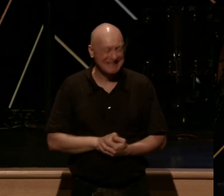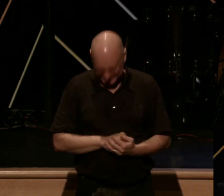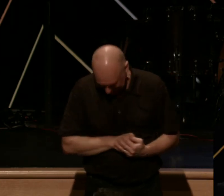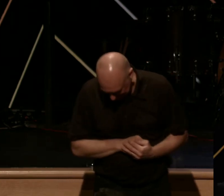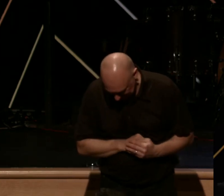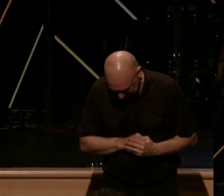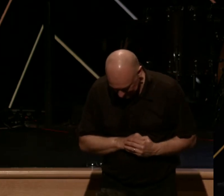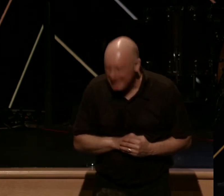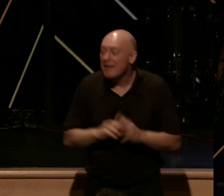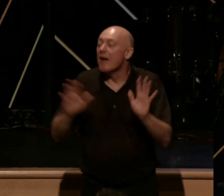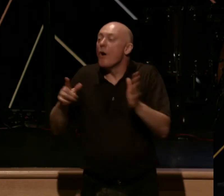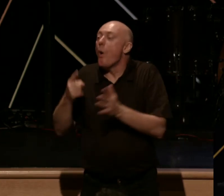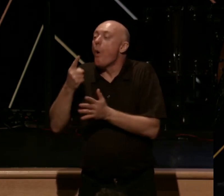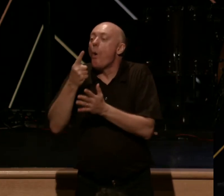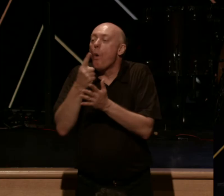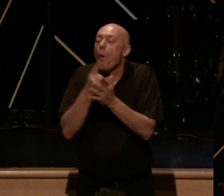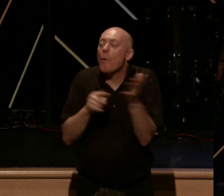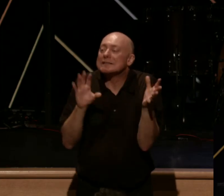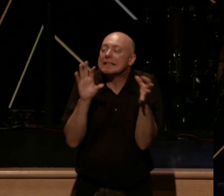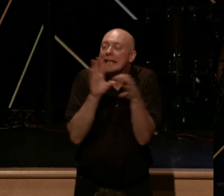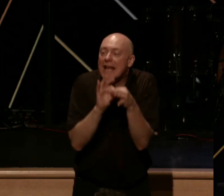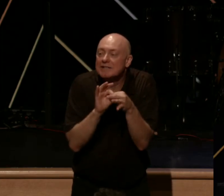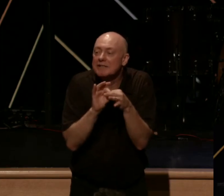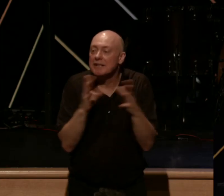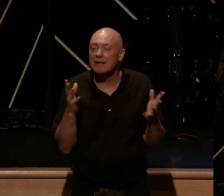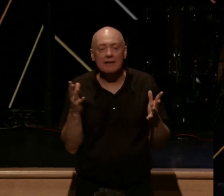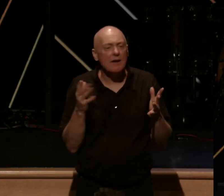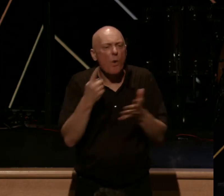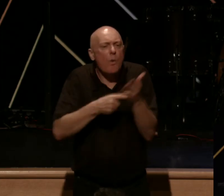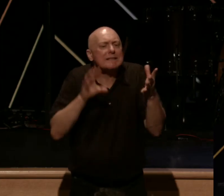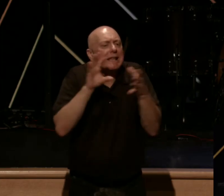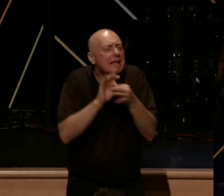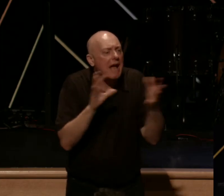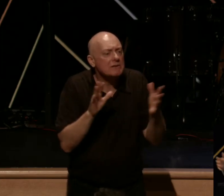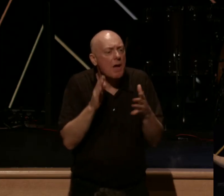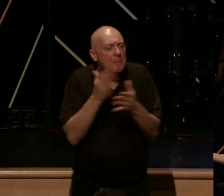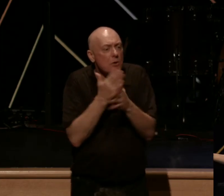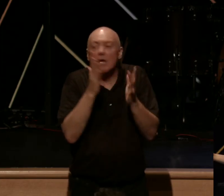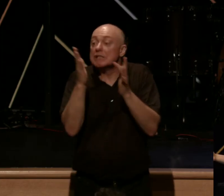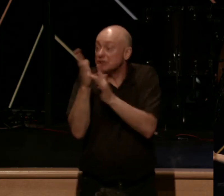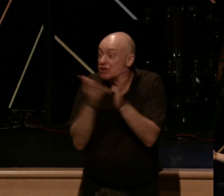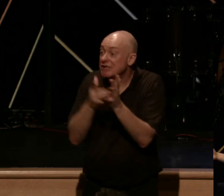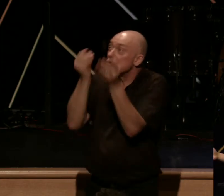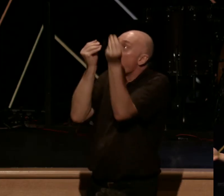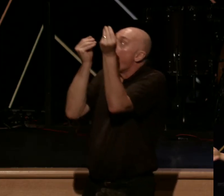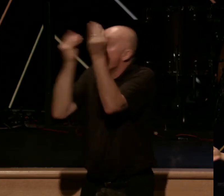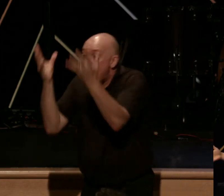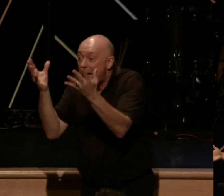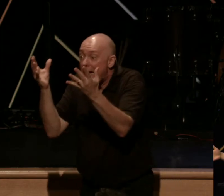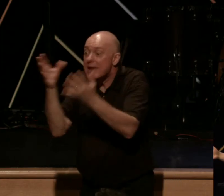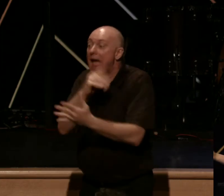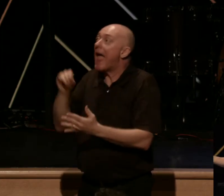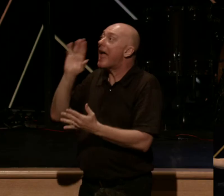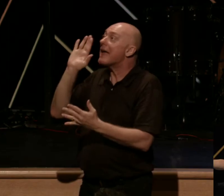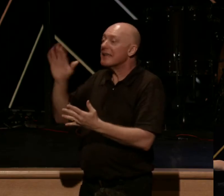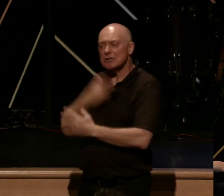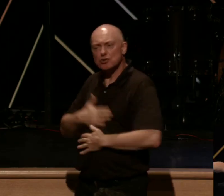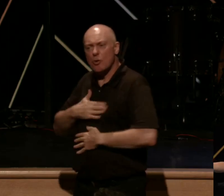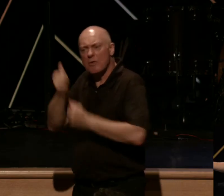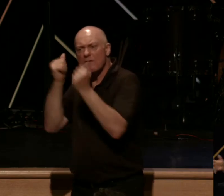What's the connection? What's the connection? One leads to the other. What's the connection between Jesus' obedience and his enjoyment of the Father's love?